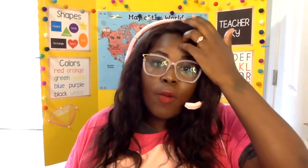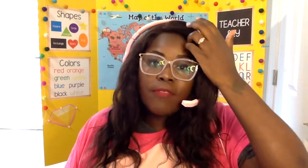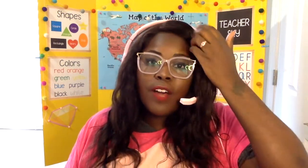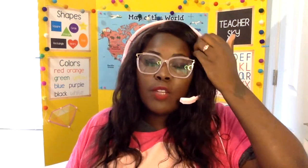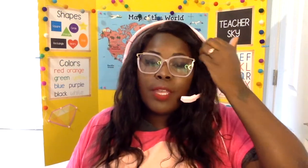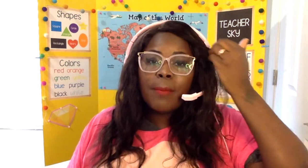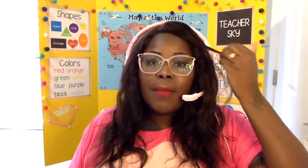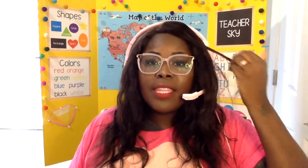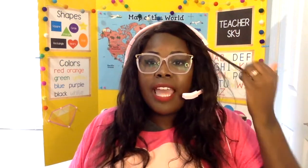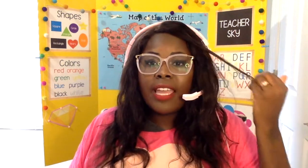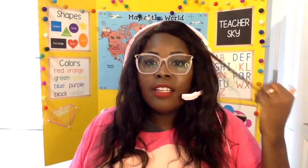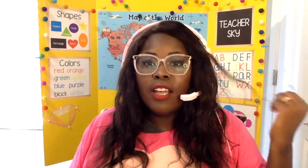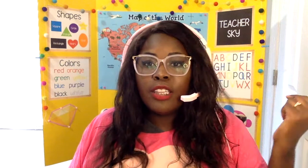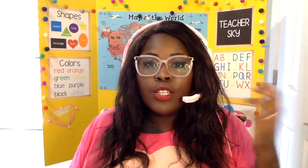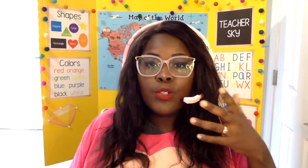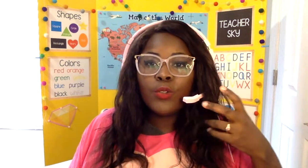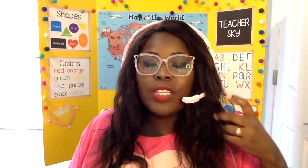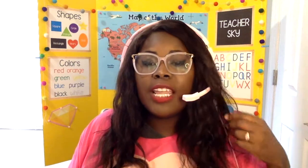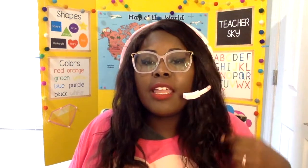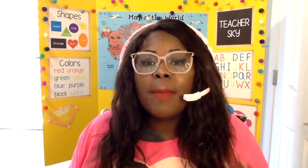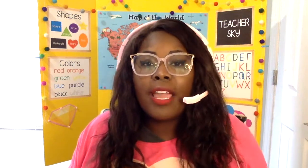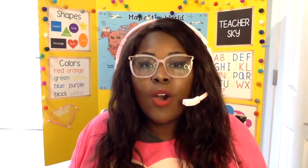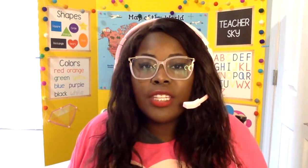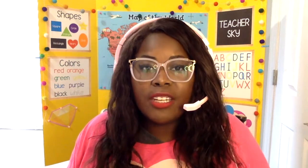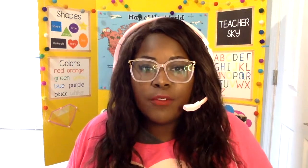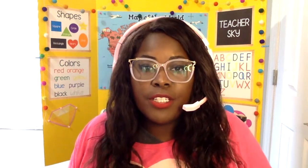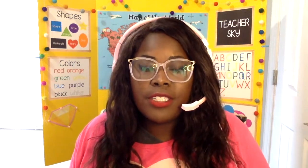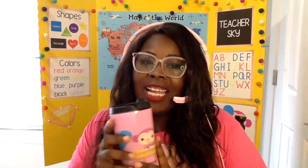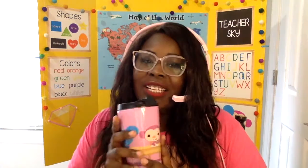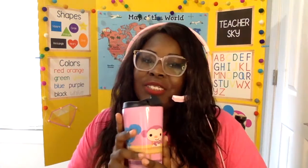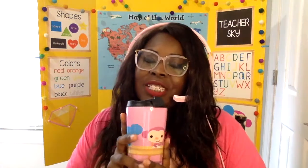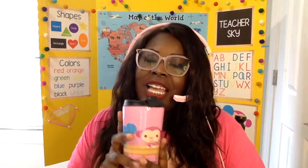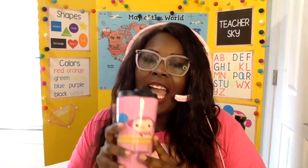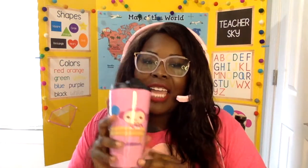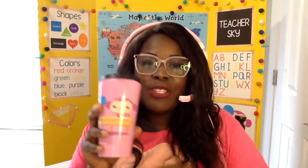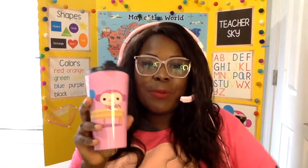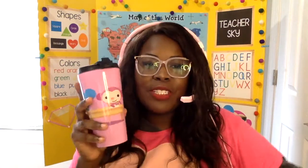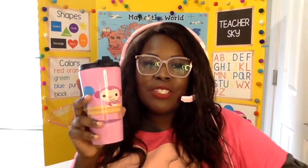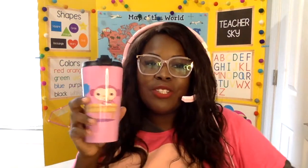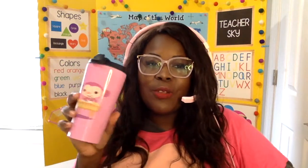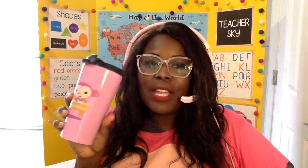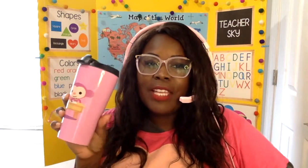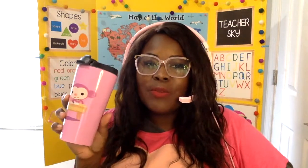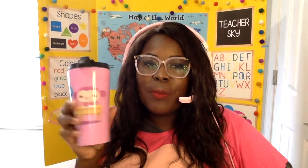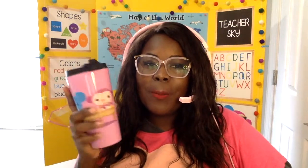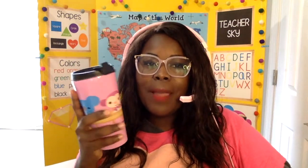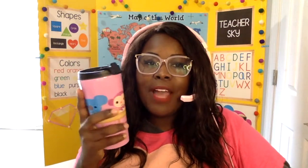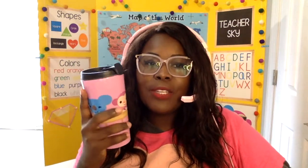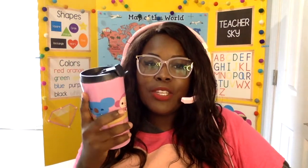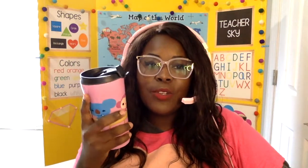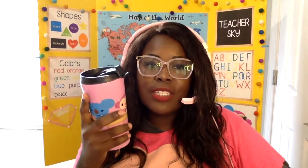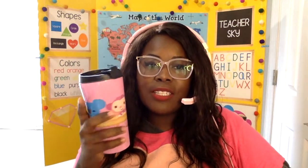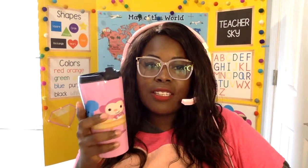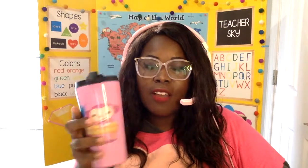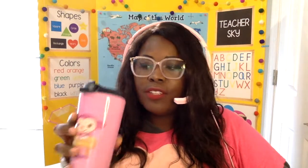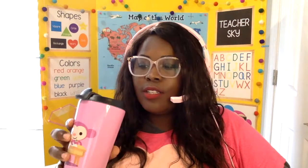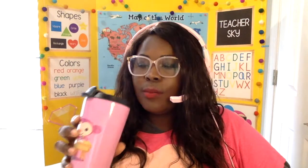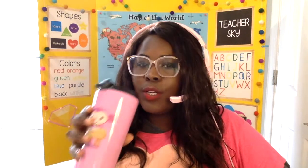quite following maybe that little thing can make all the difference i just want to show you guys how cute is this coffee tumbler